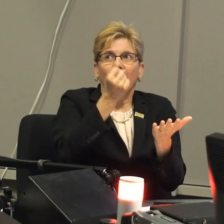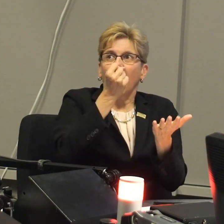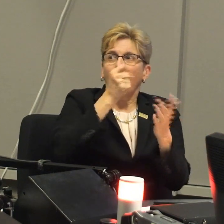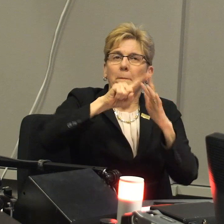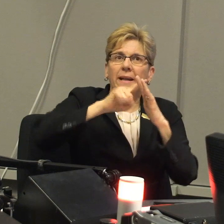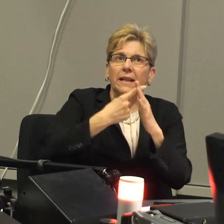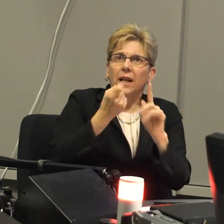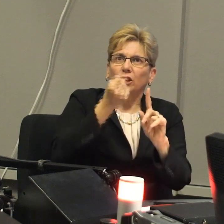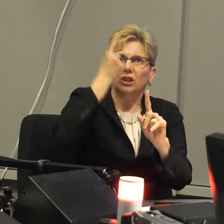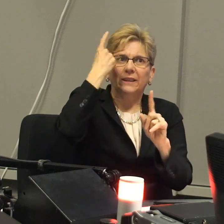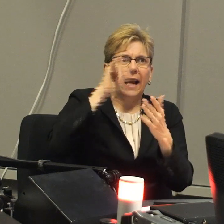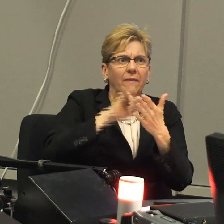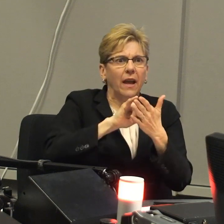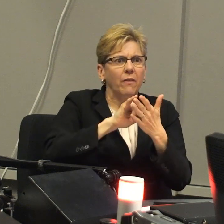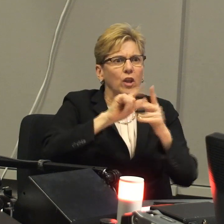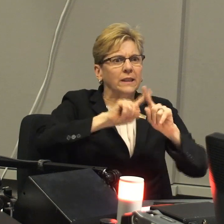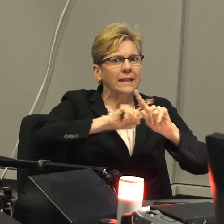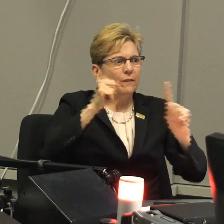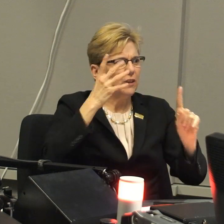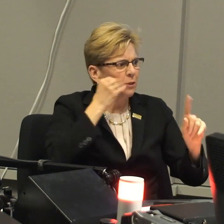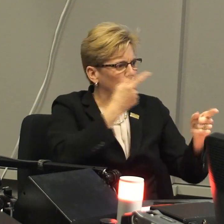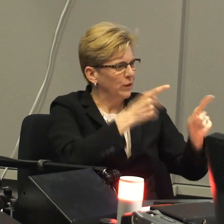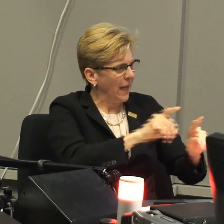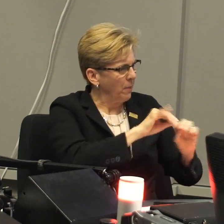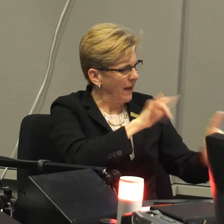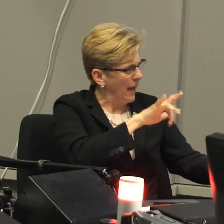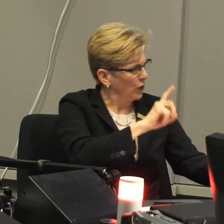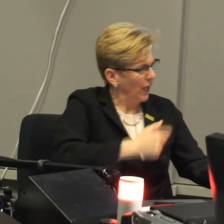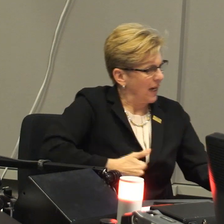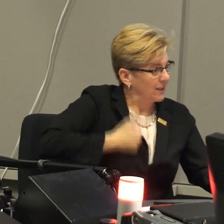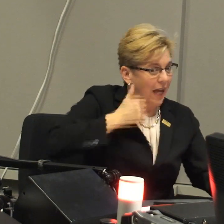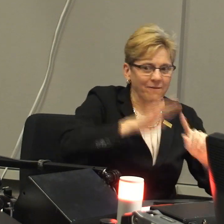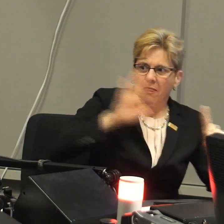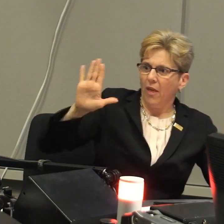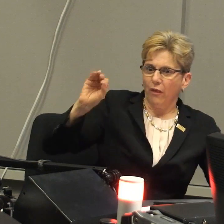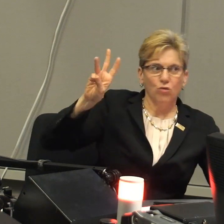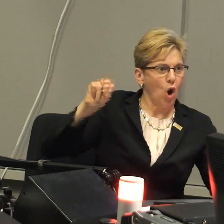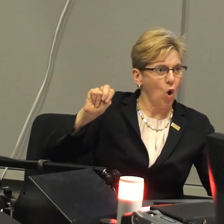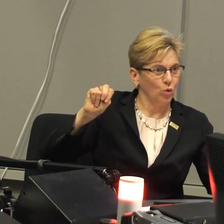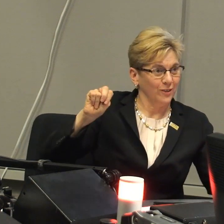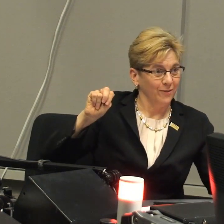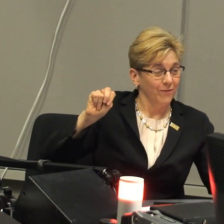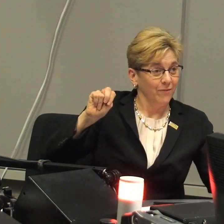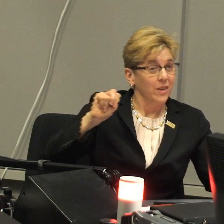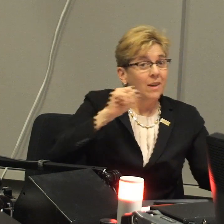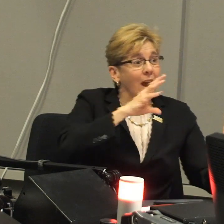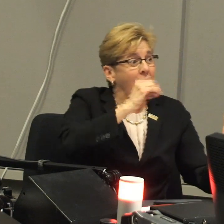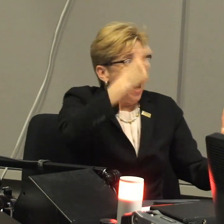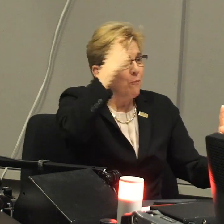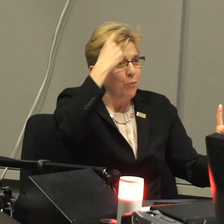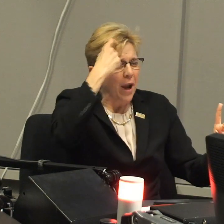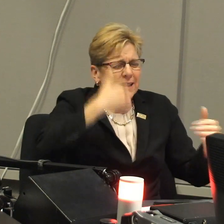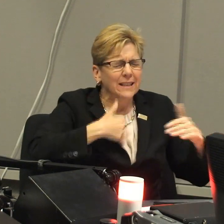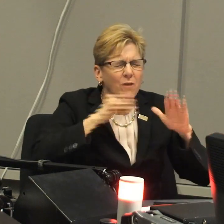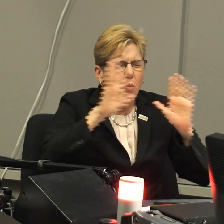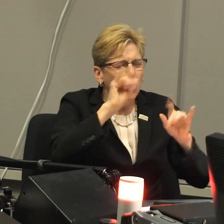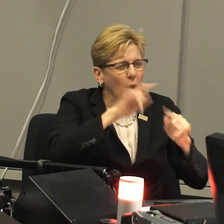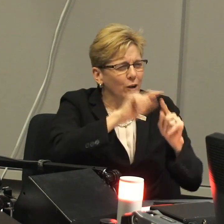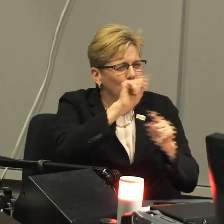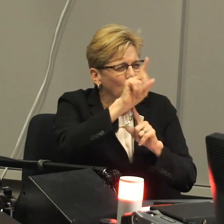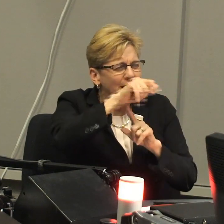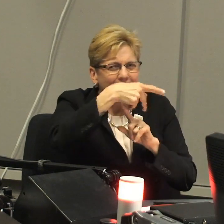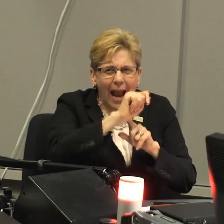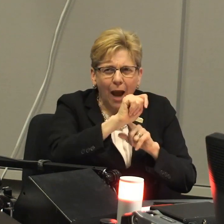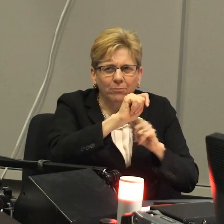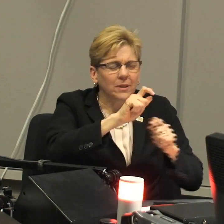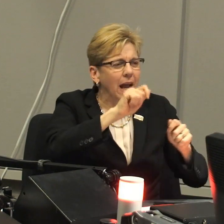you know, families need to begin to understand that there are different experiences that happen in that child's life as opposed to their own lives.